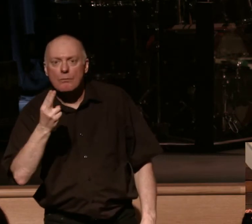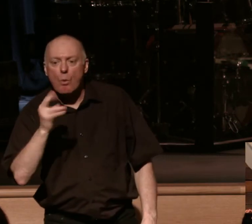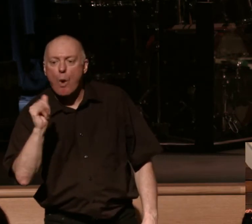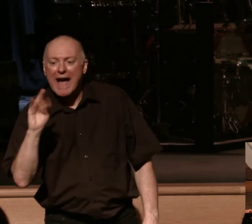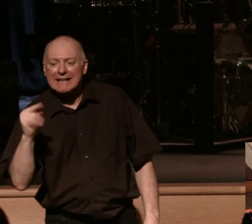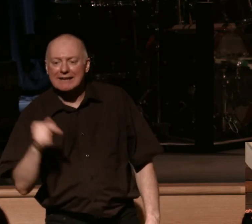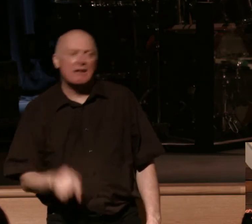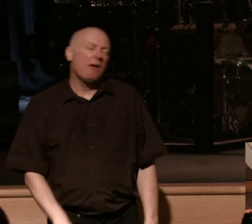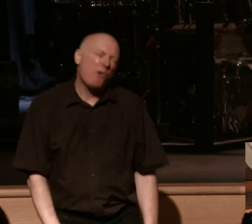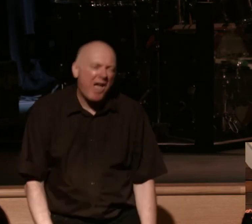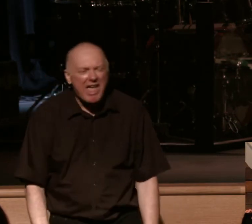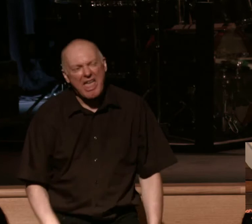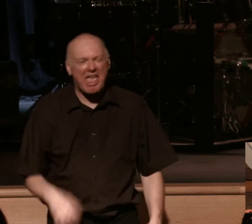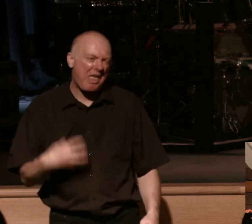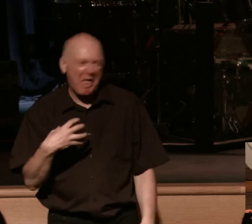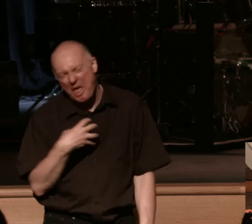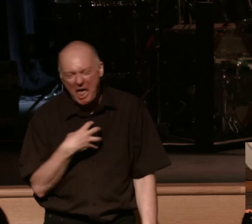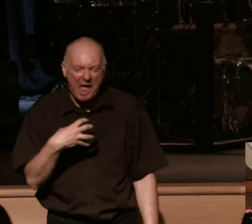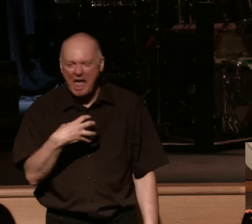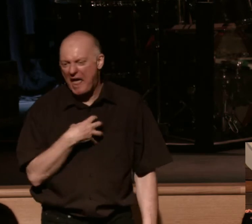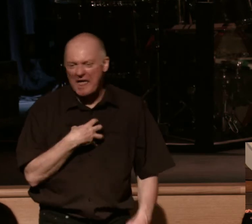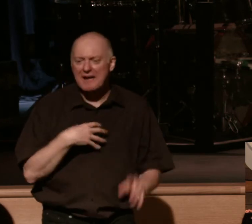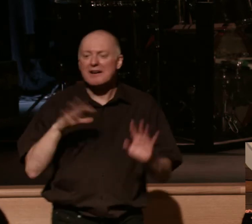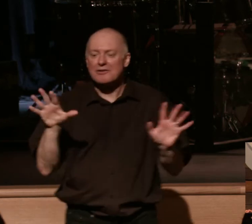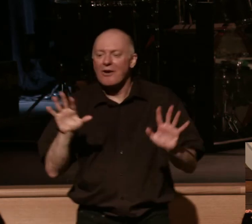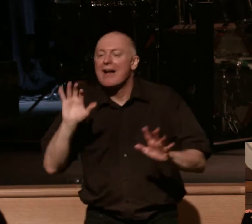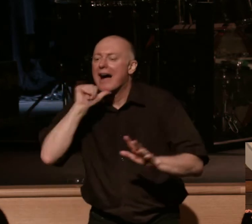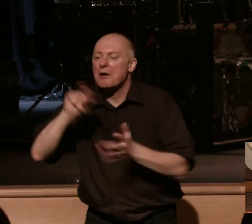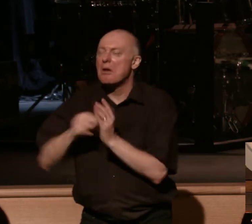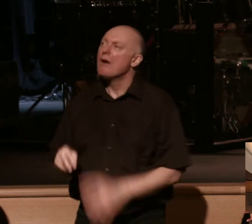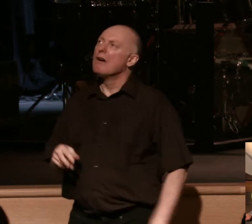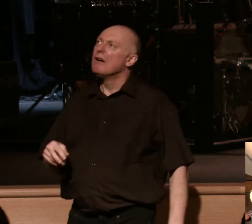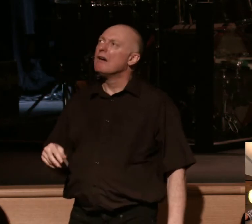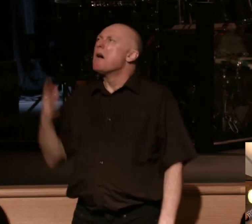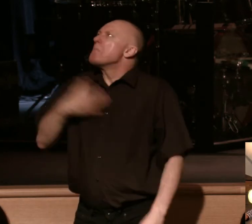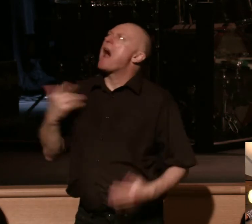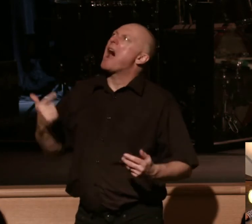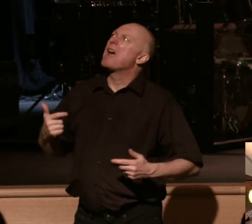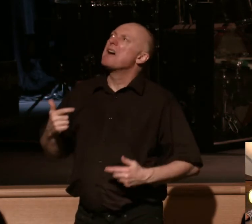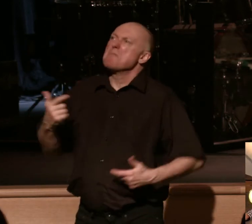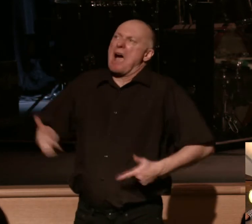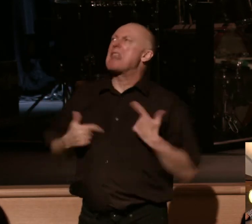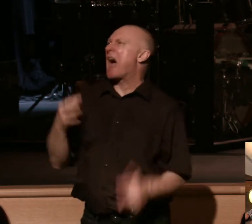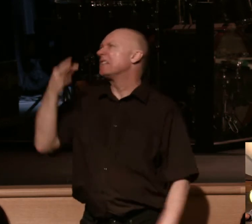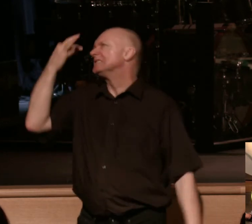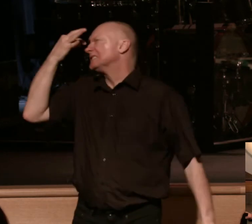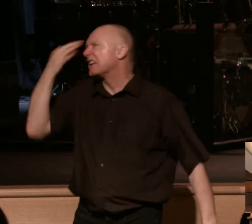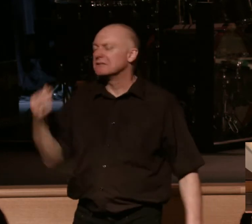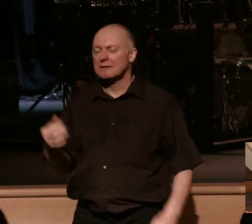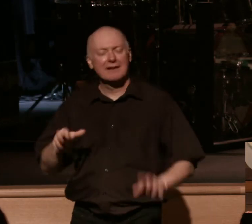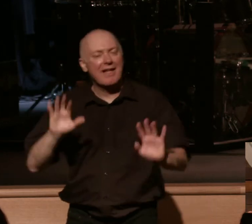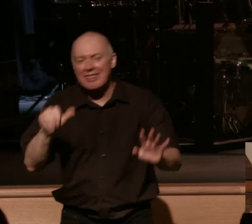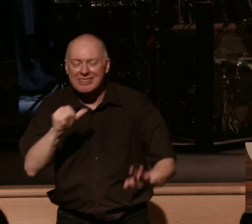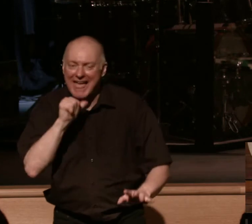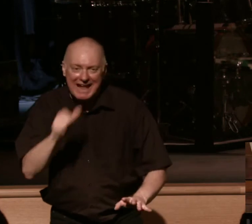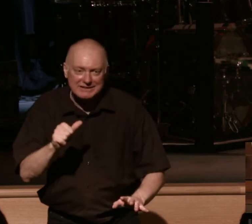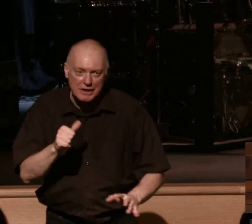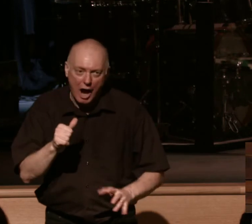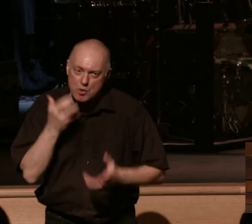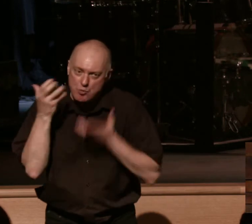groaning is not complaining okay so my life stinks and I don't have it that's not groaning that's sinning okay that's